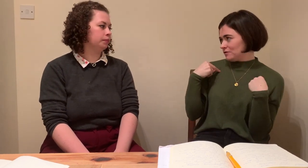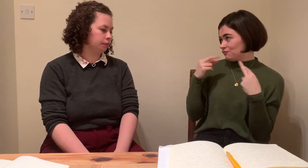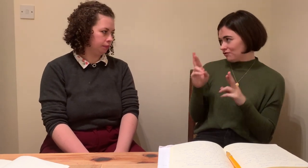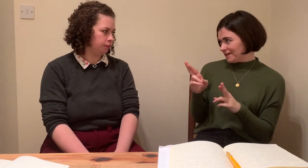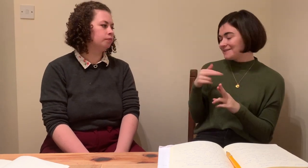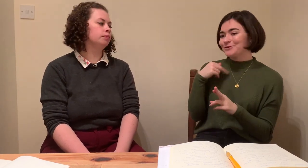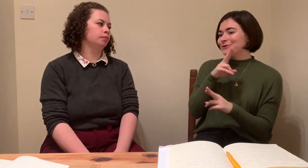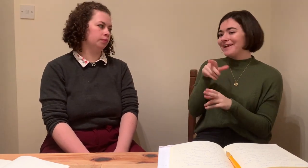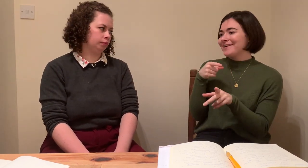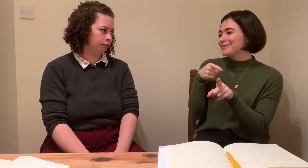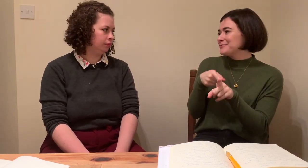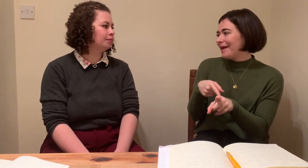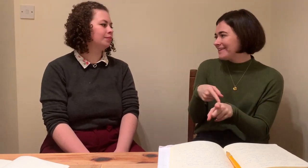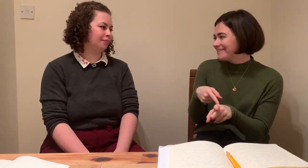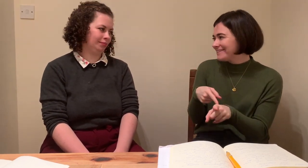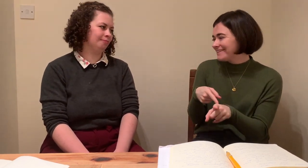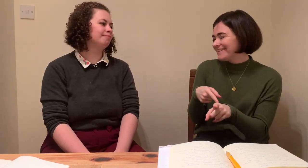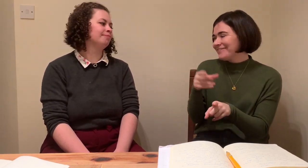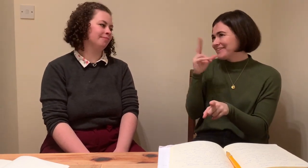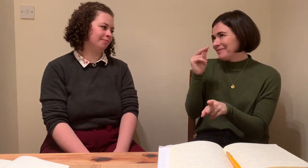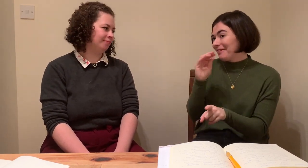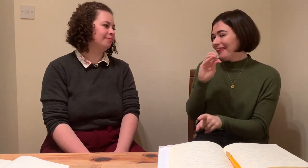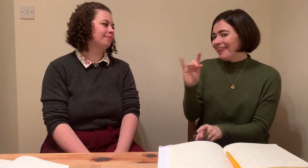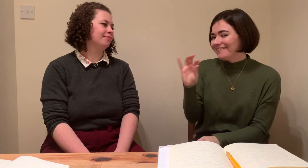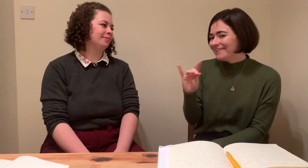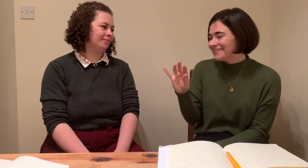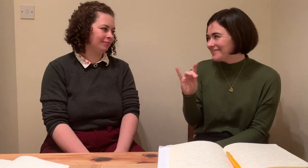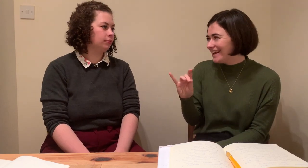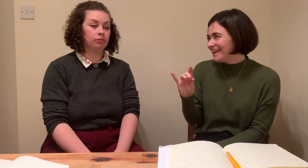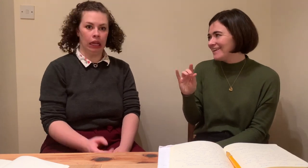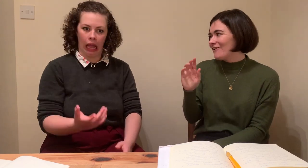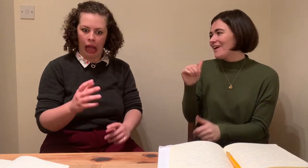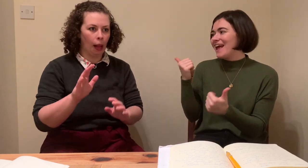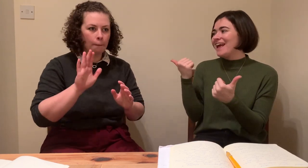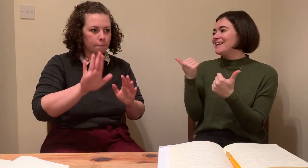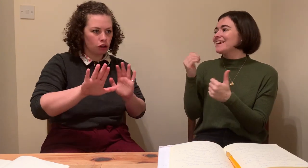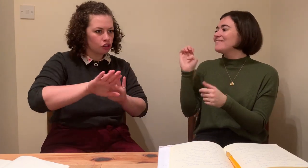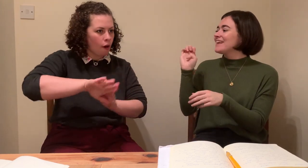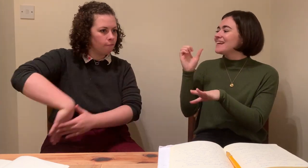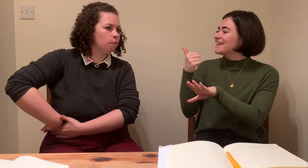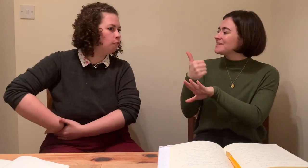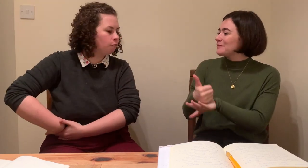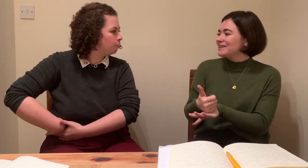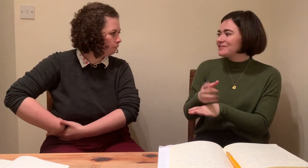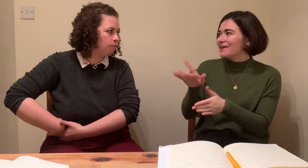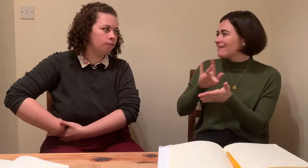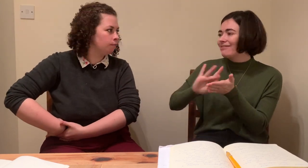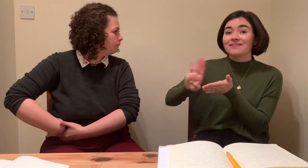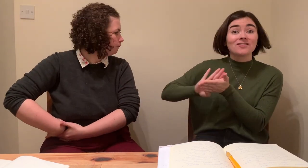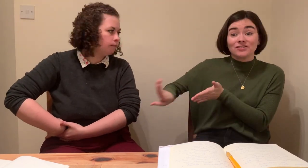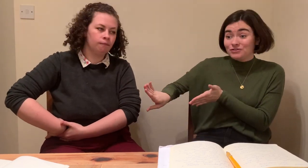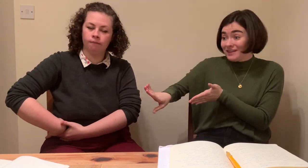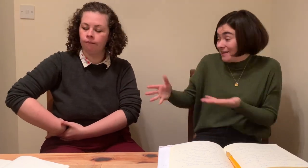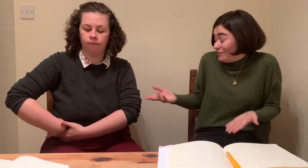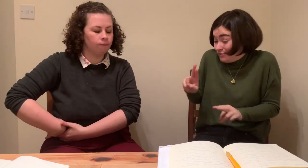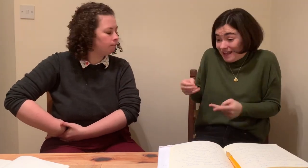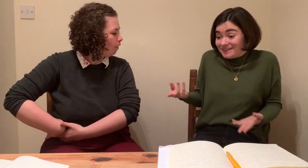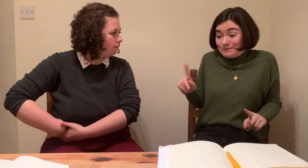where, you know, deaf and hearing interpreters together had to work together and went to use one. few years ago. I think it was 2007. Yeah, it